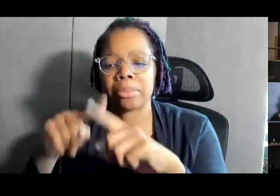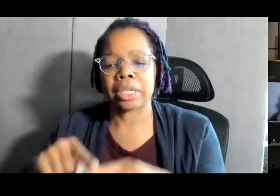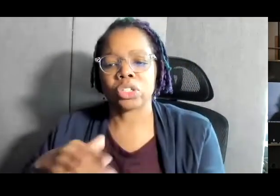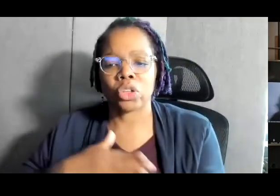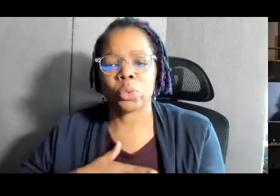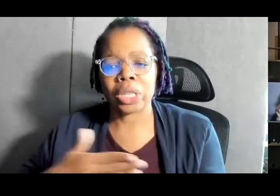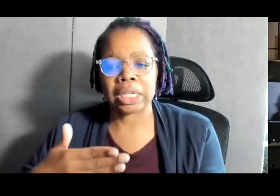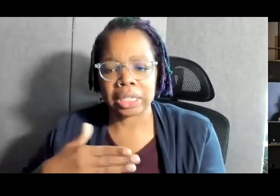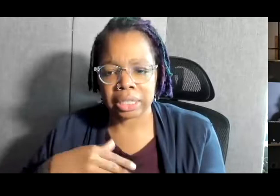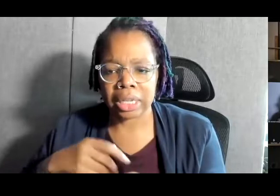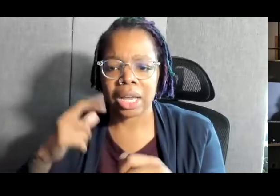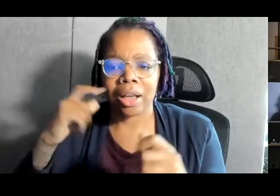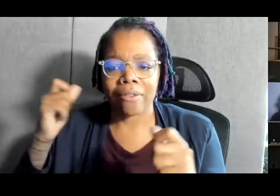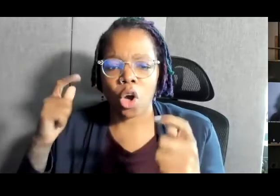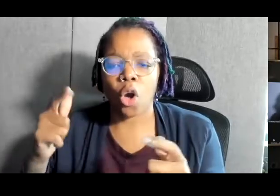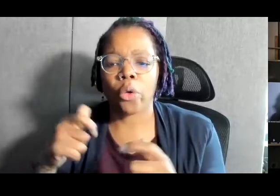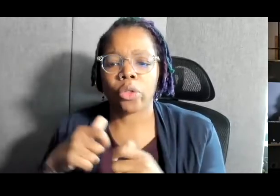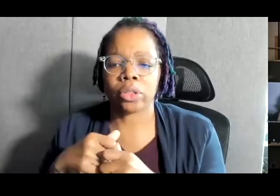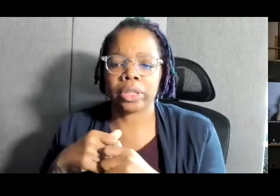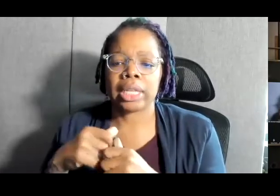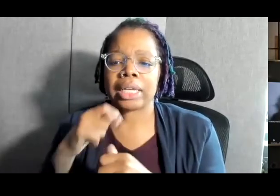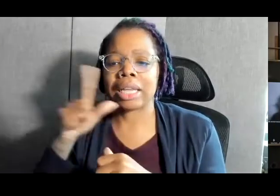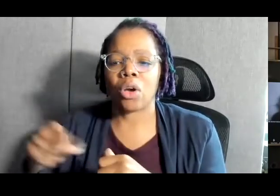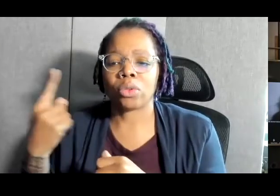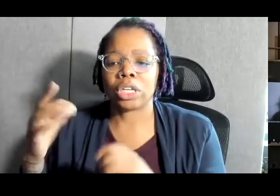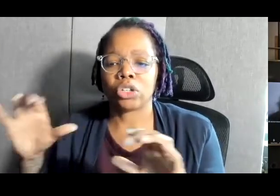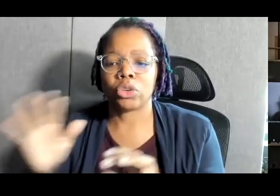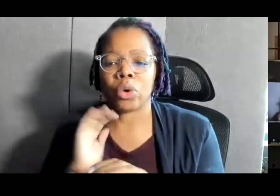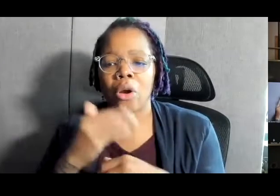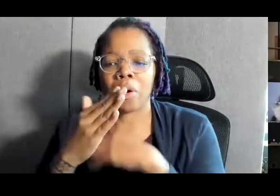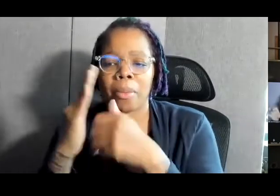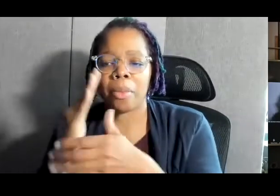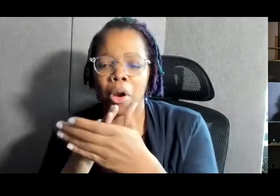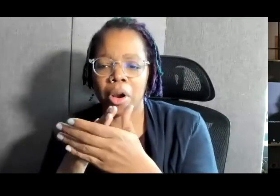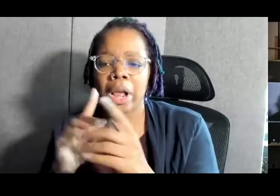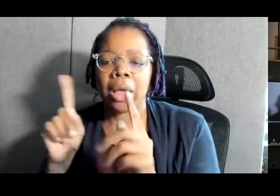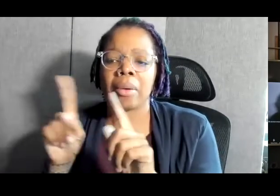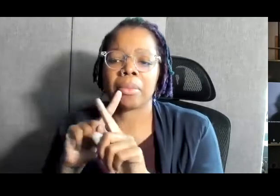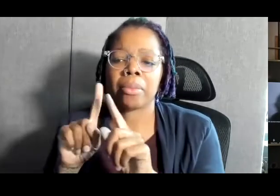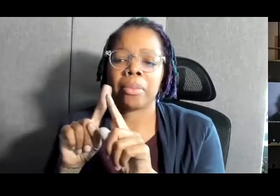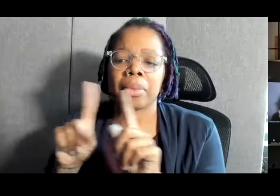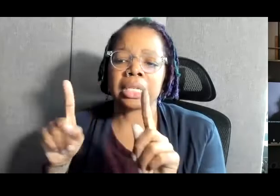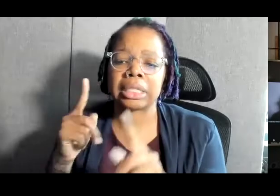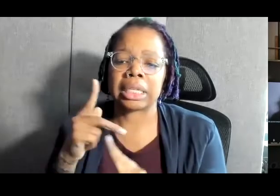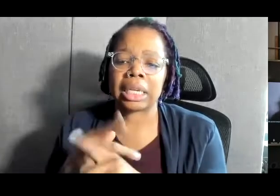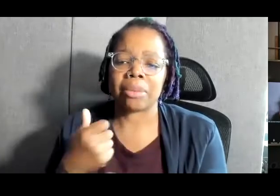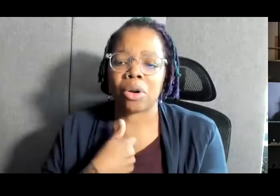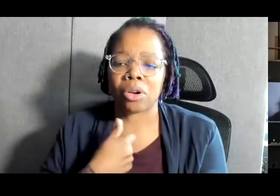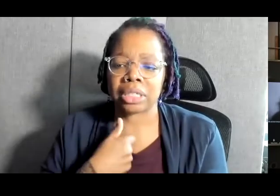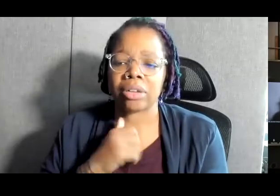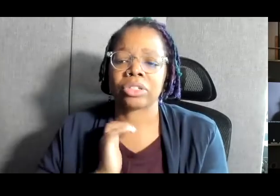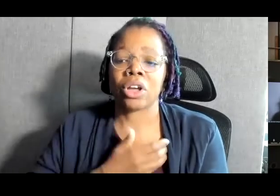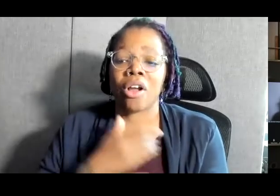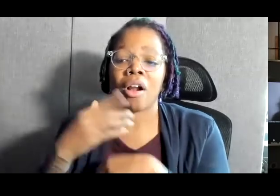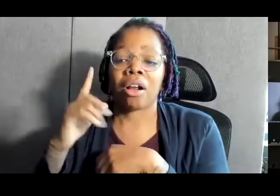of all, not just to do our part, but to hold ourselves, our government, our leaders